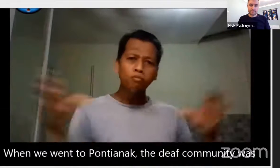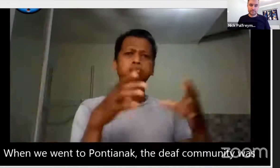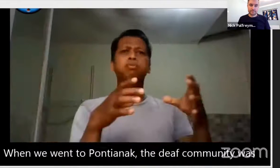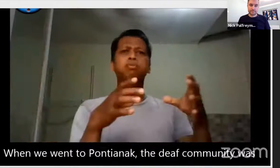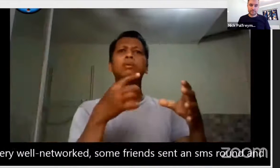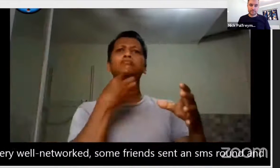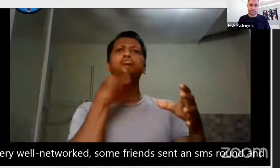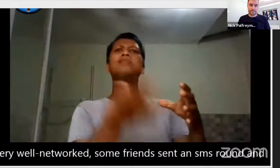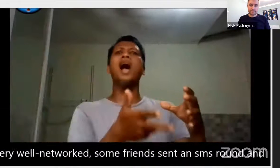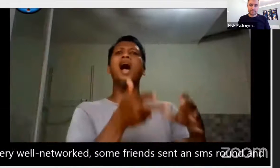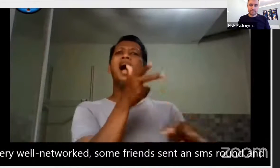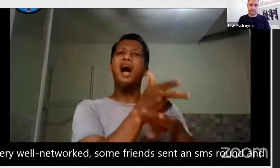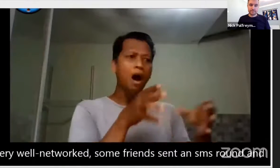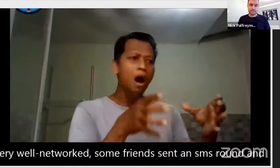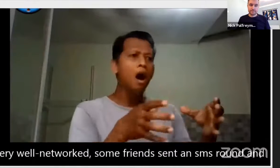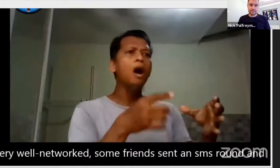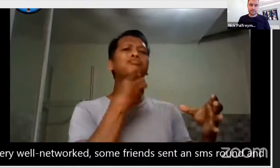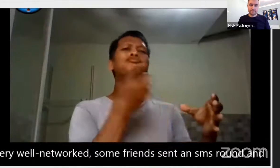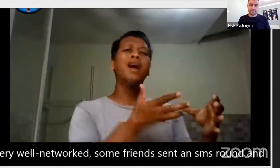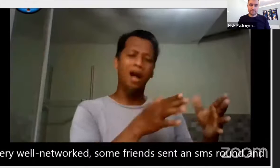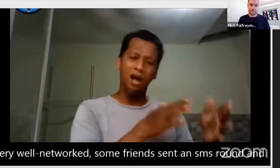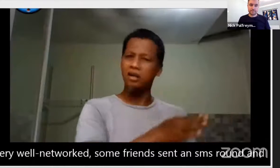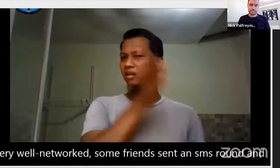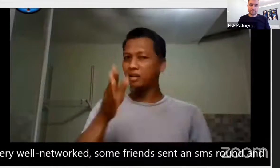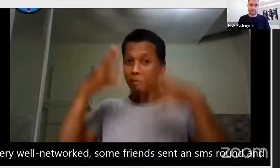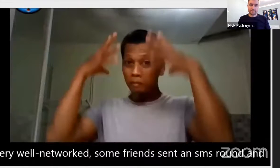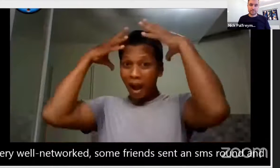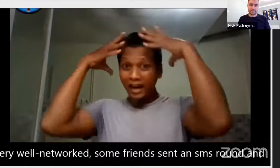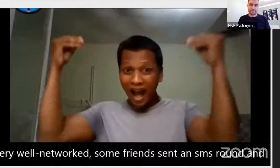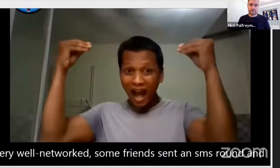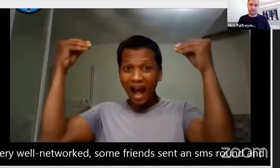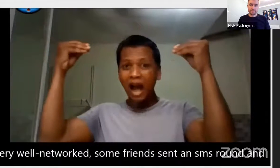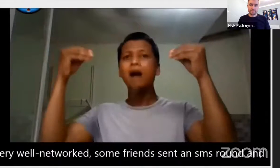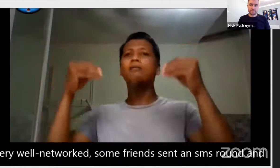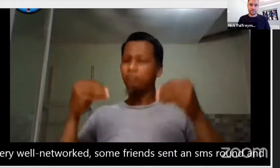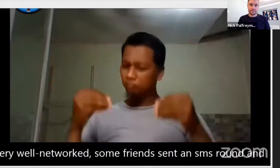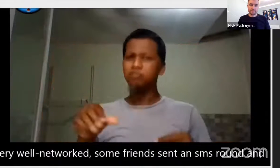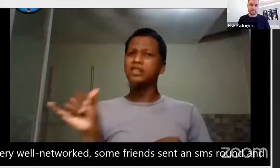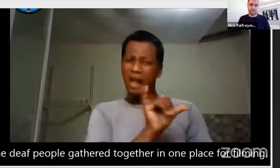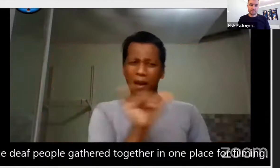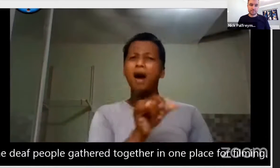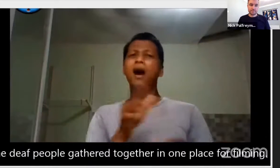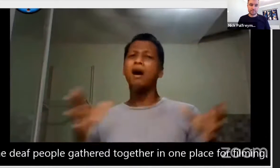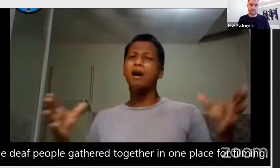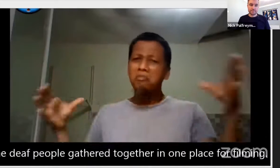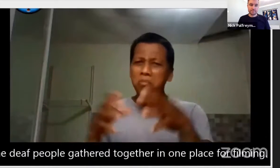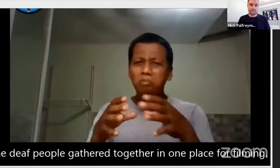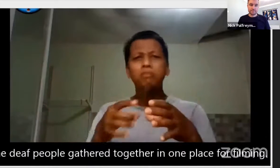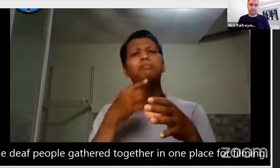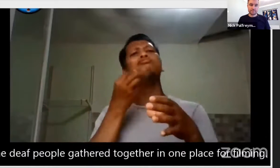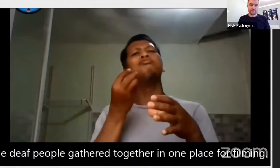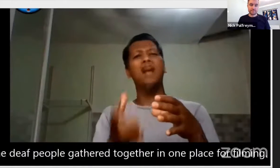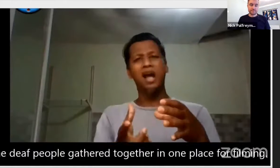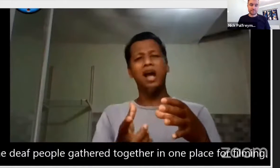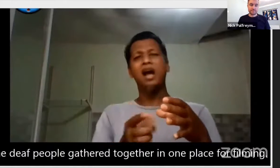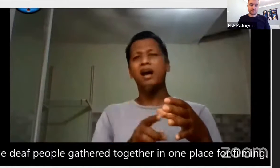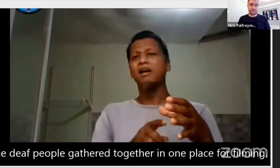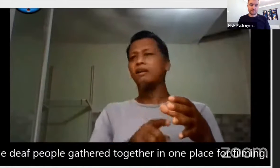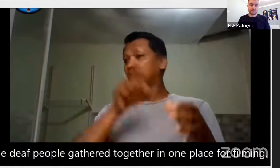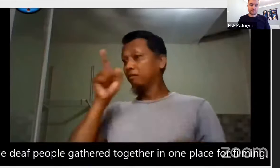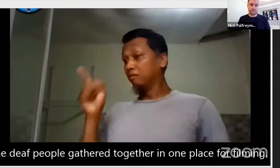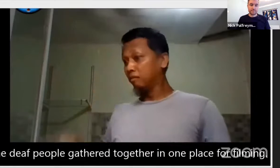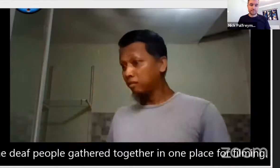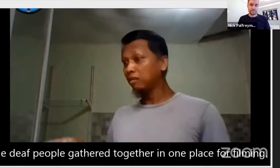was very well networked. Some friends sent an SMS round and the deaf people